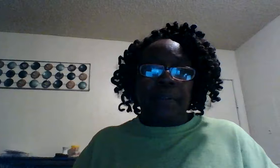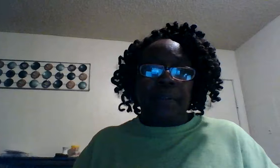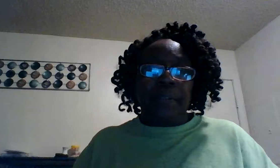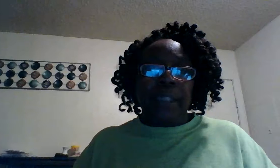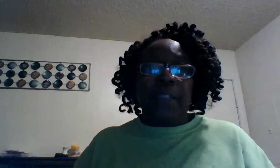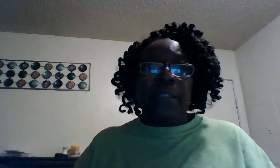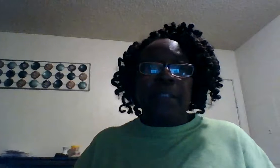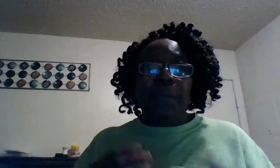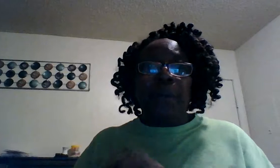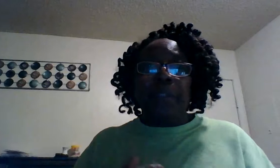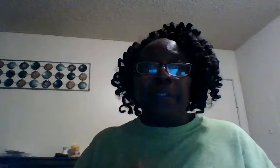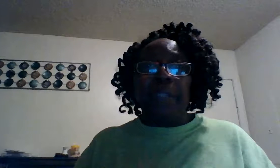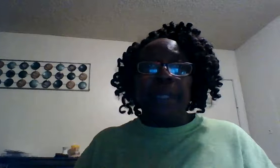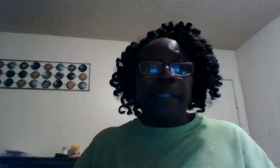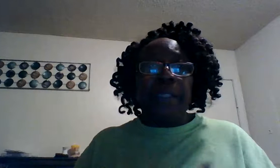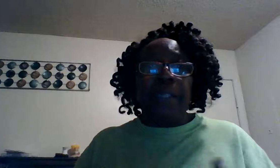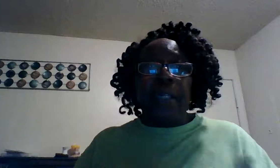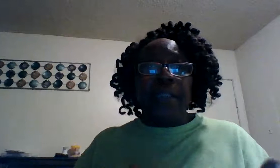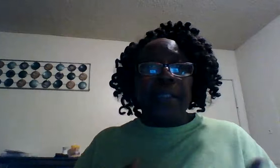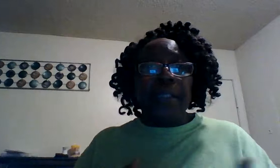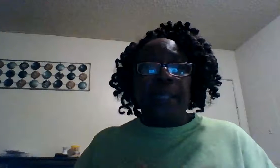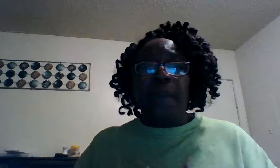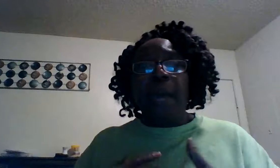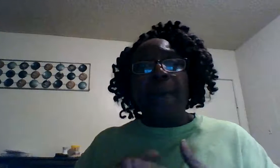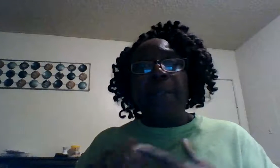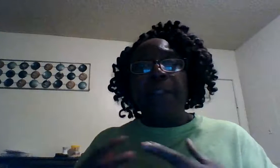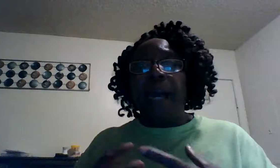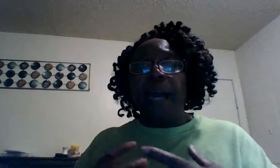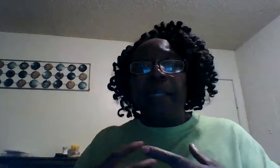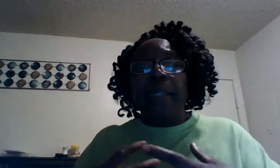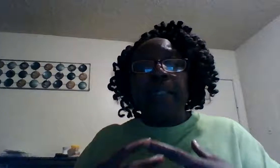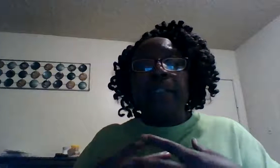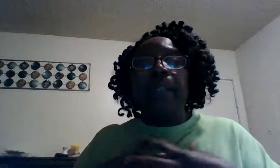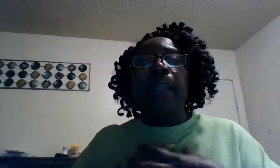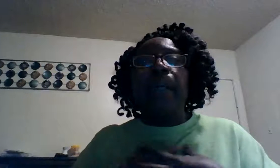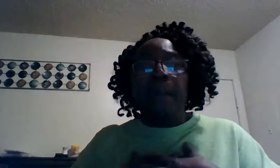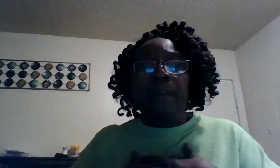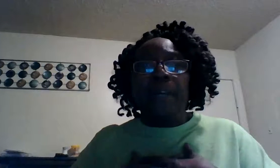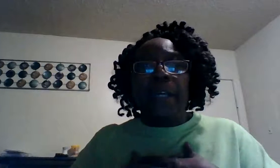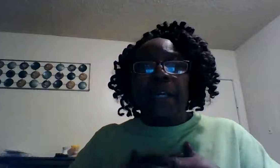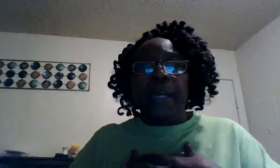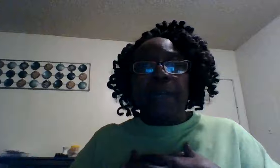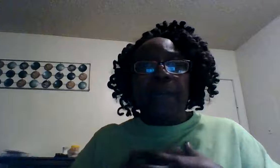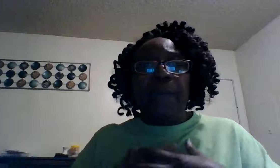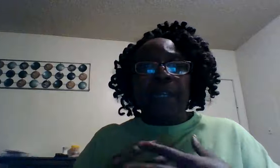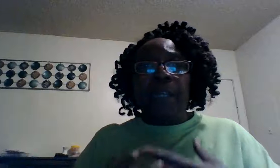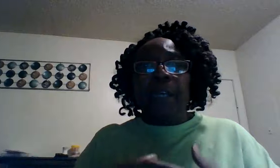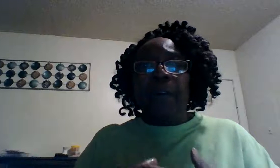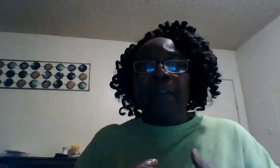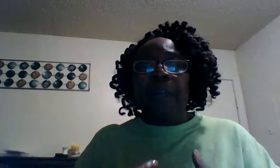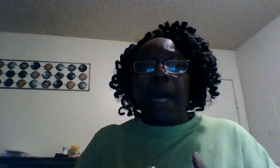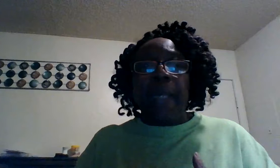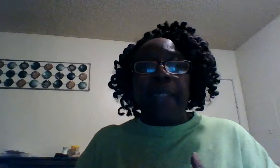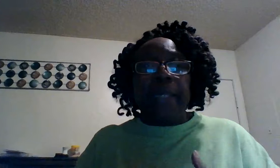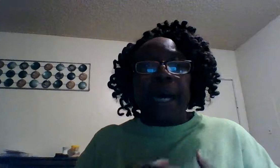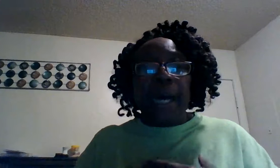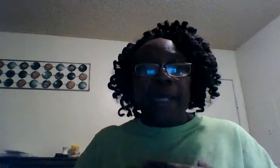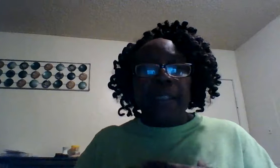this is the word today to get us to examine how much god is love and if the love of god in us